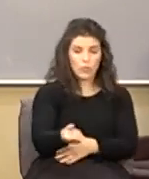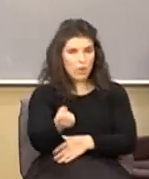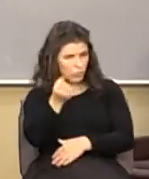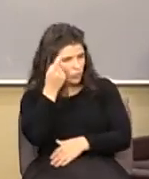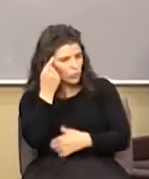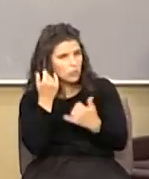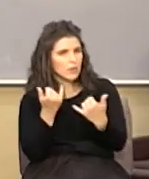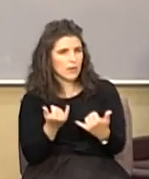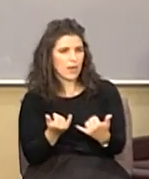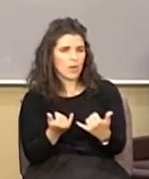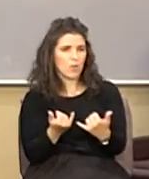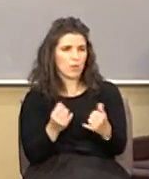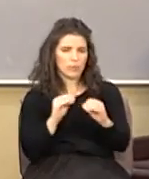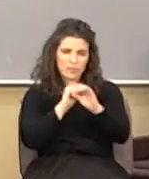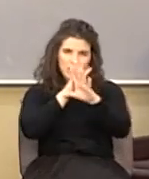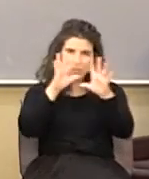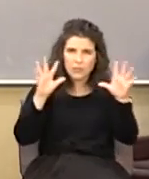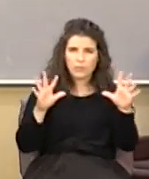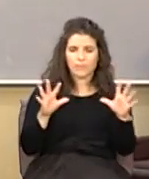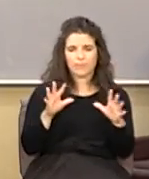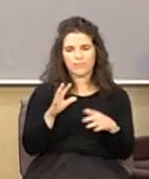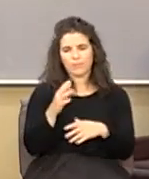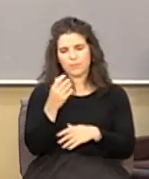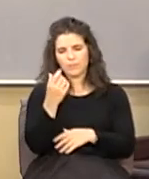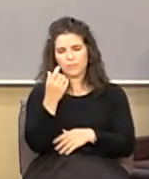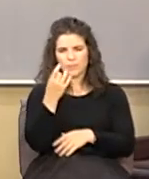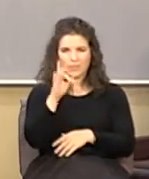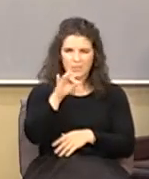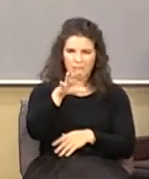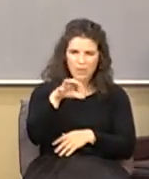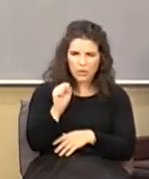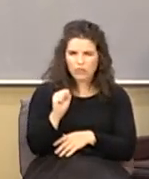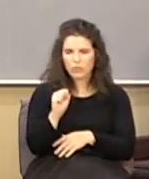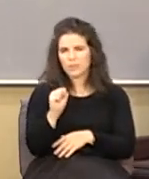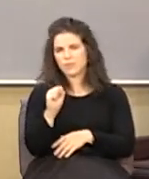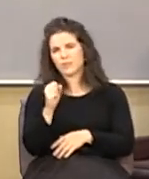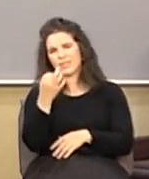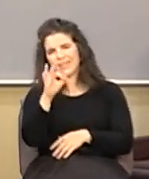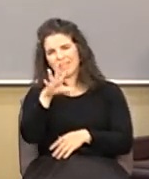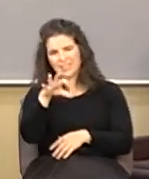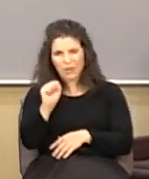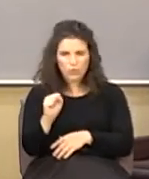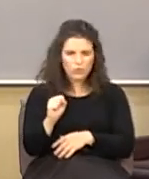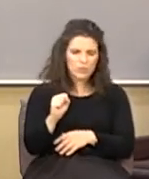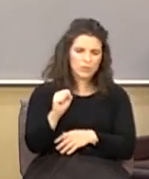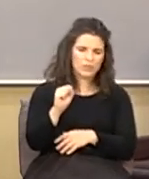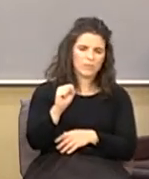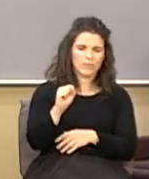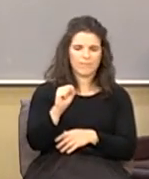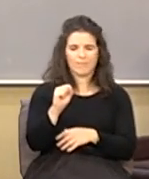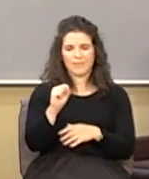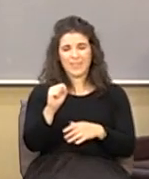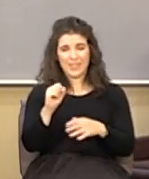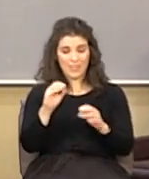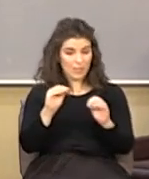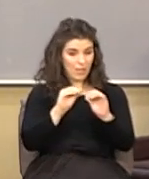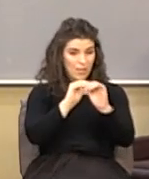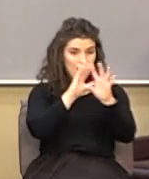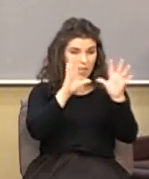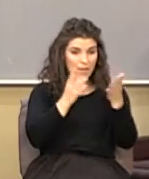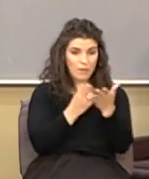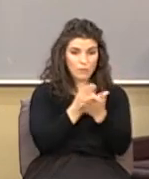late 1800s, early 1900s, late 19th and 20th century, the light of truth from God's Word,